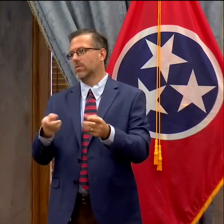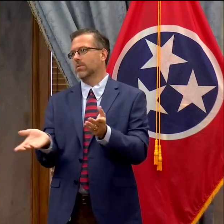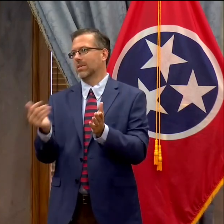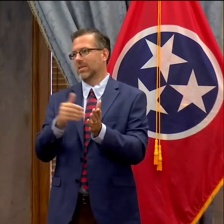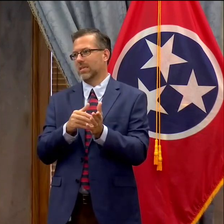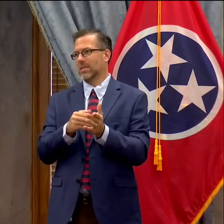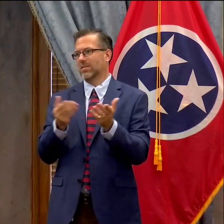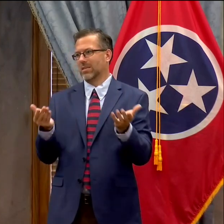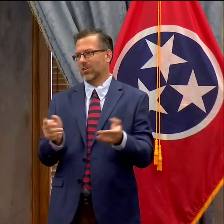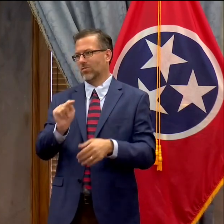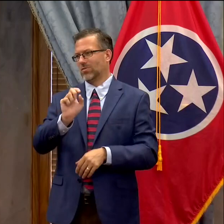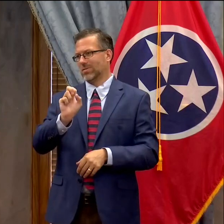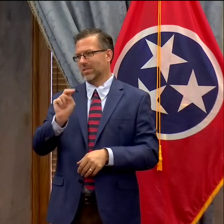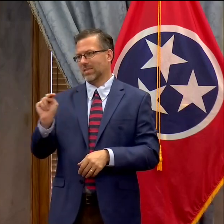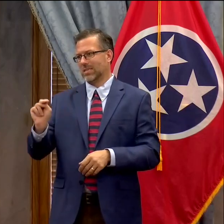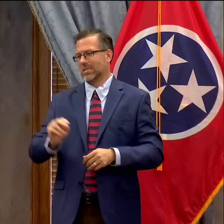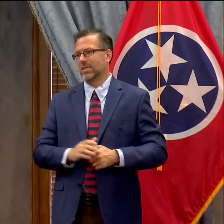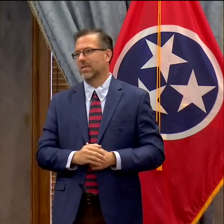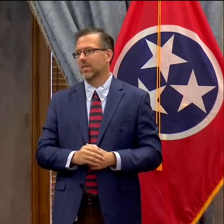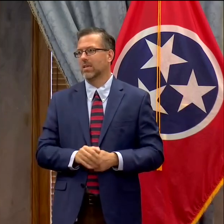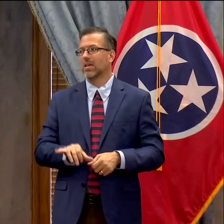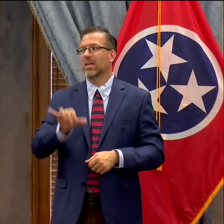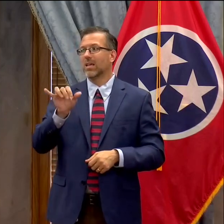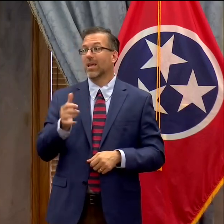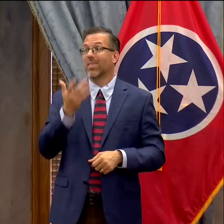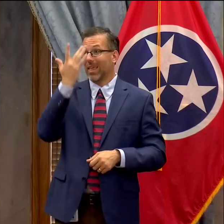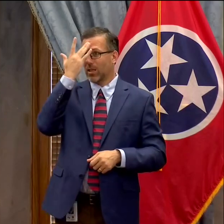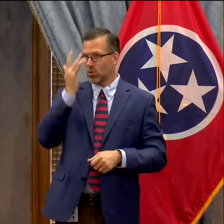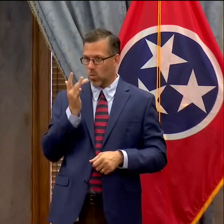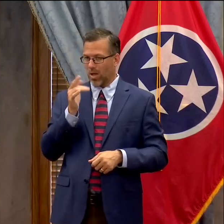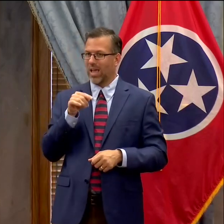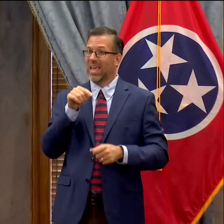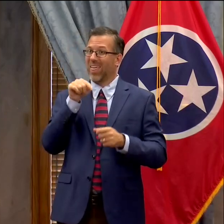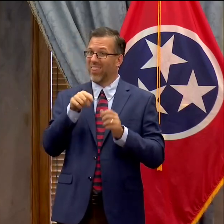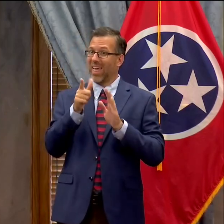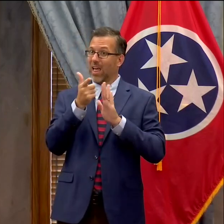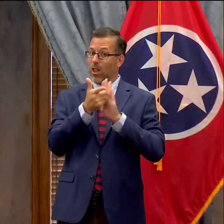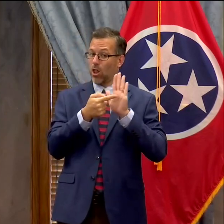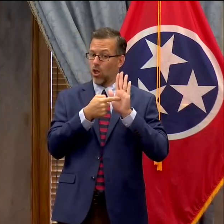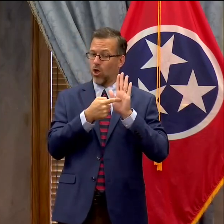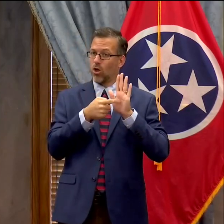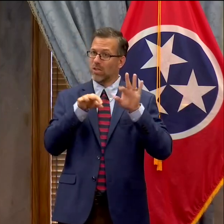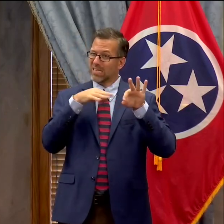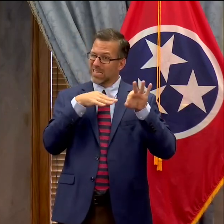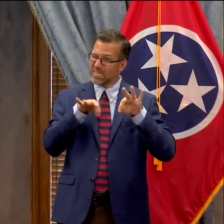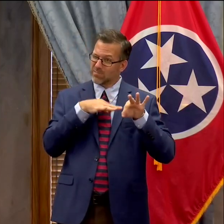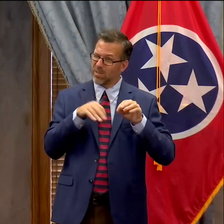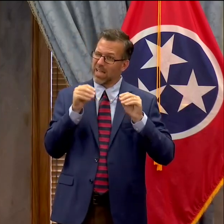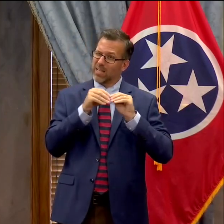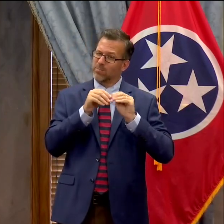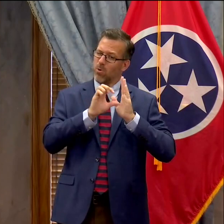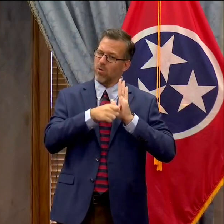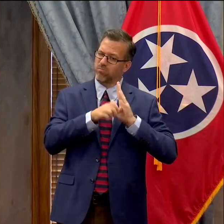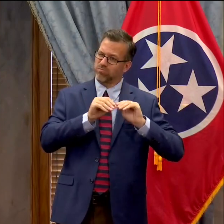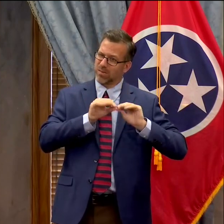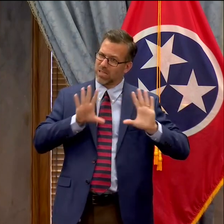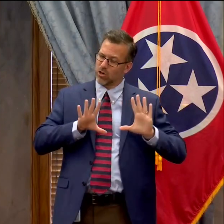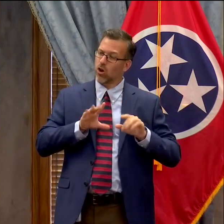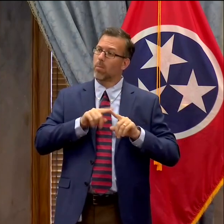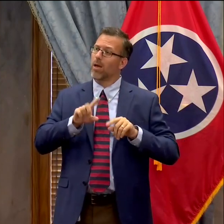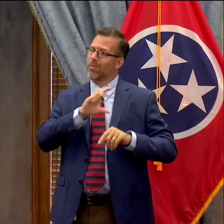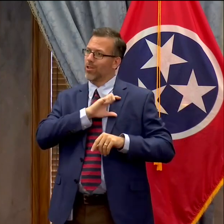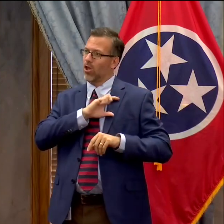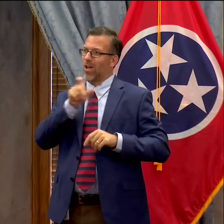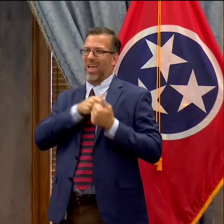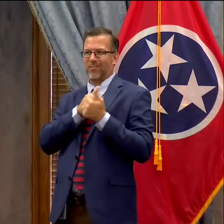so that's why we need clarity in the law which is what this bill provides but law enforcement will be instructed to